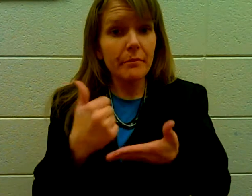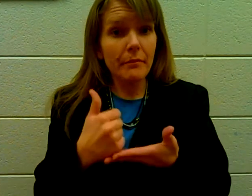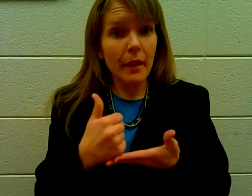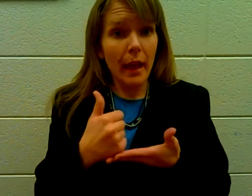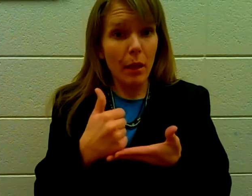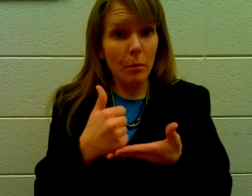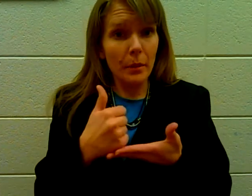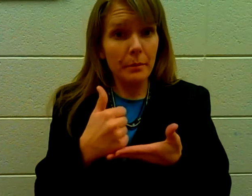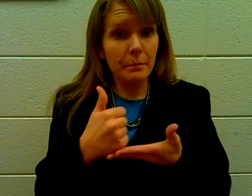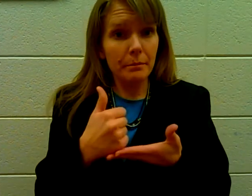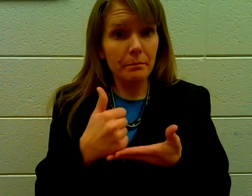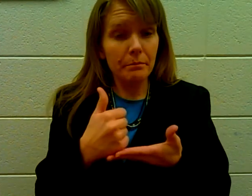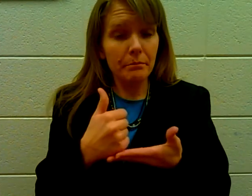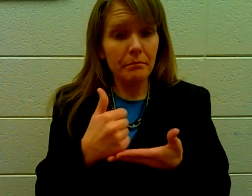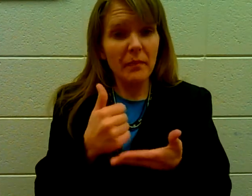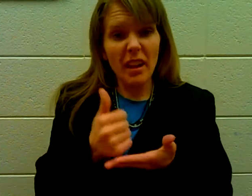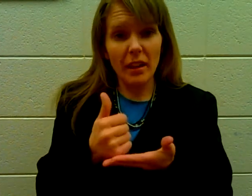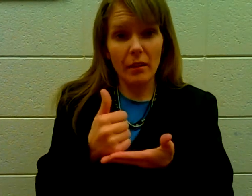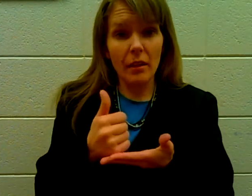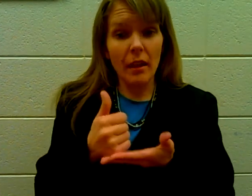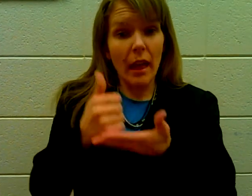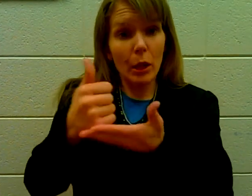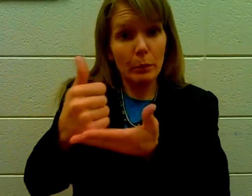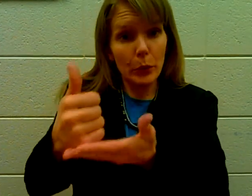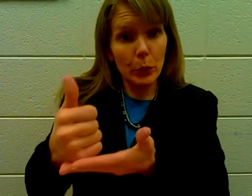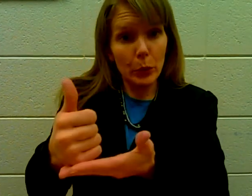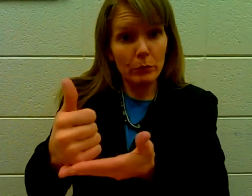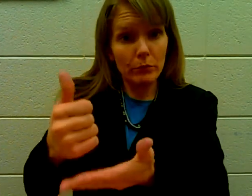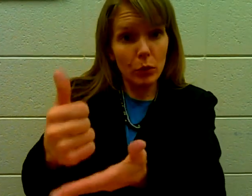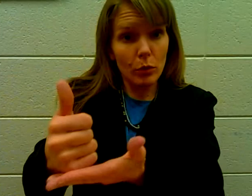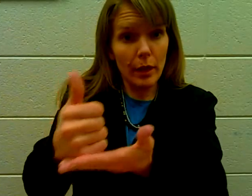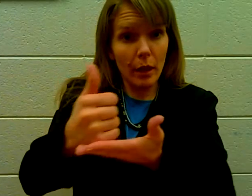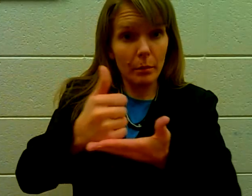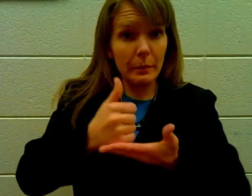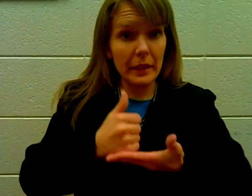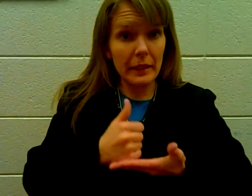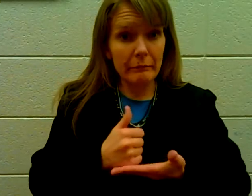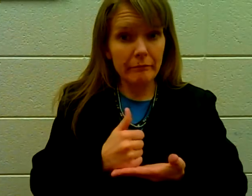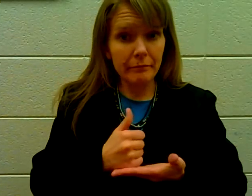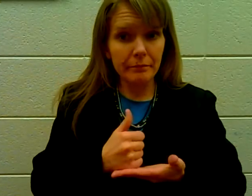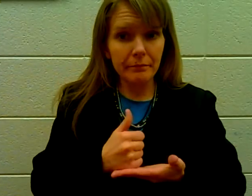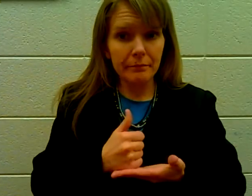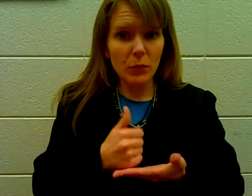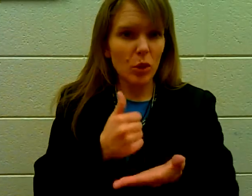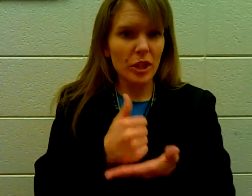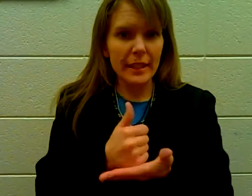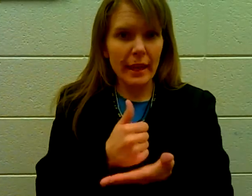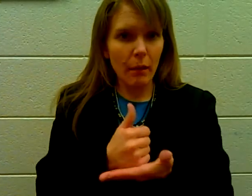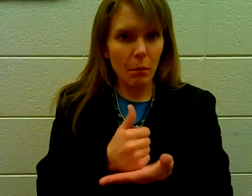Help. I could help you. You could help me. Or just help.